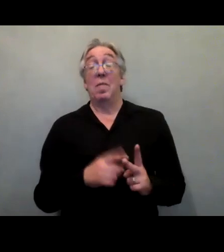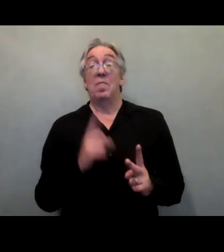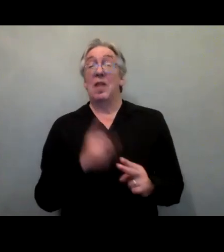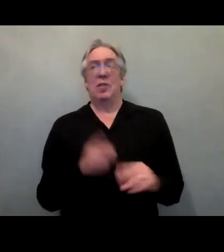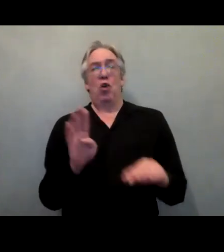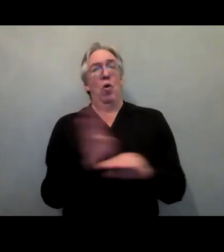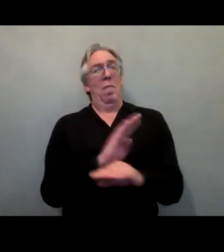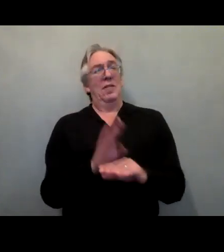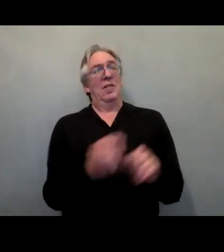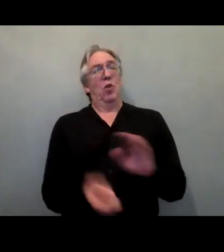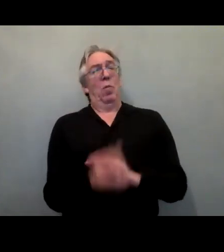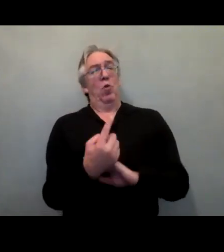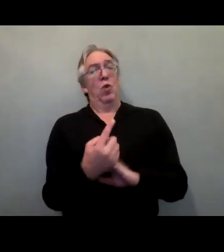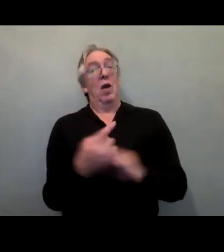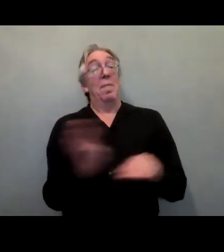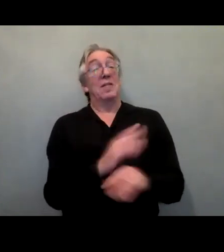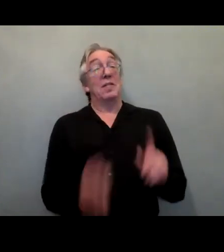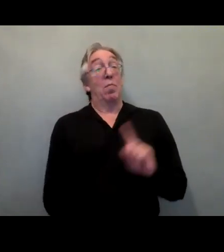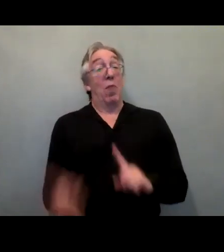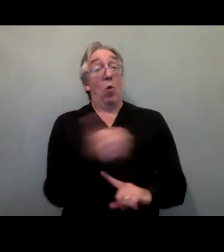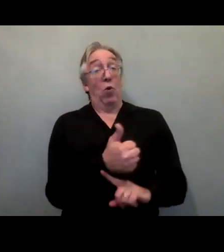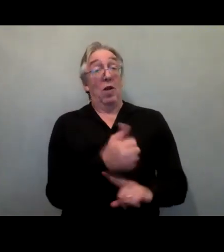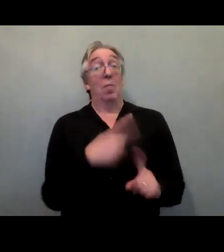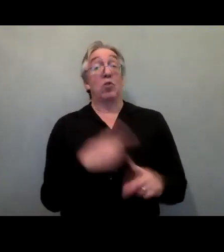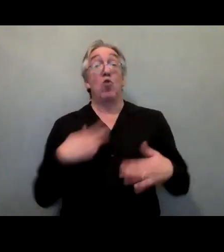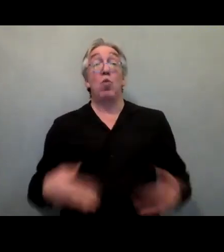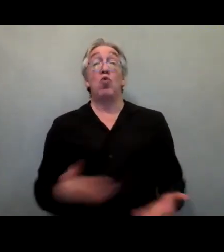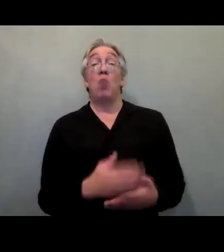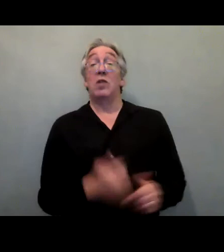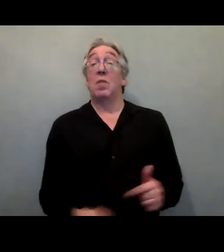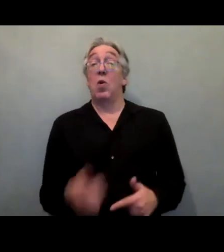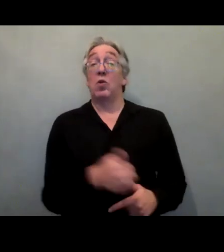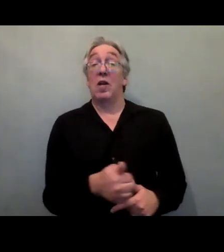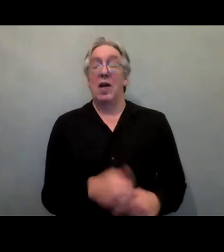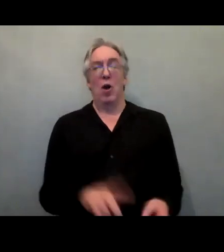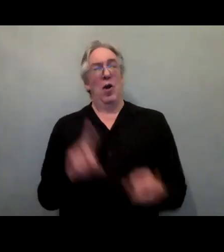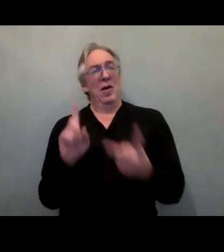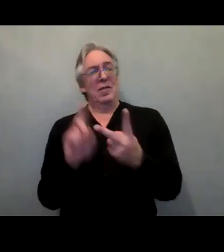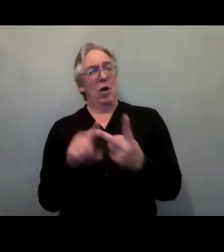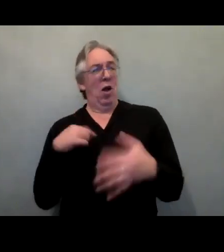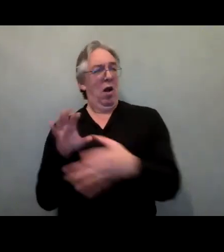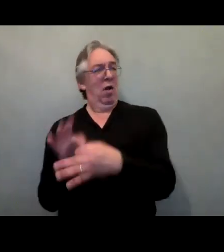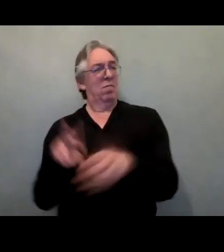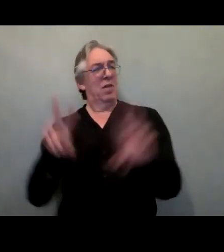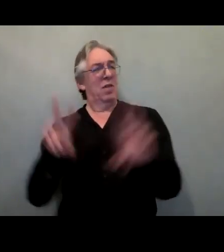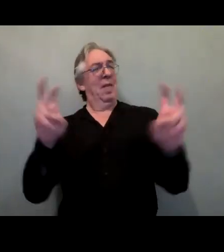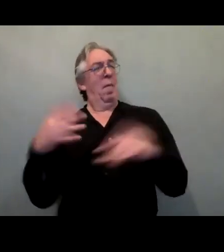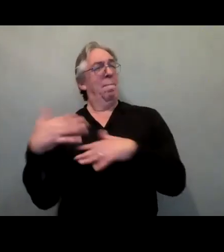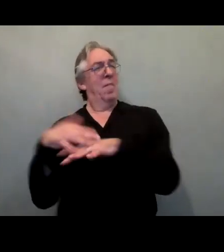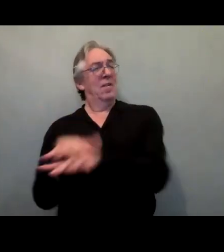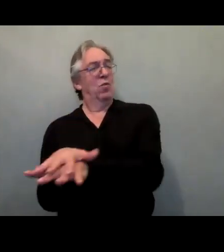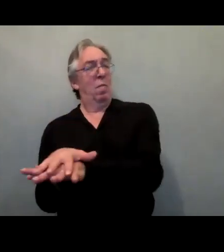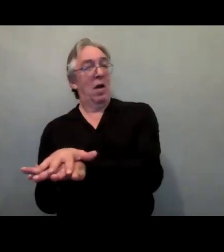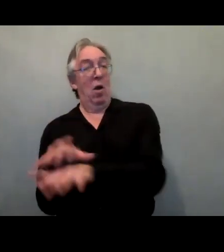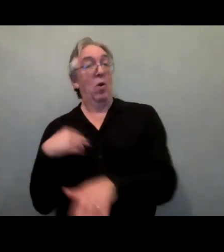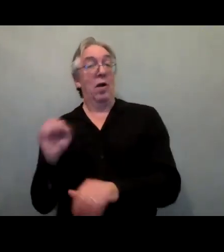human rights priority. And secondly, building on the mainstream theme, leverage the influence of business to